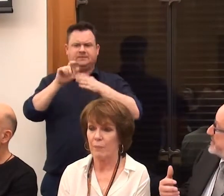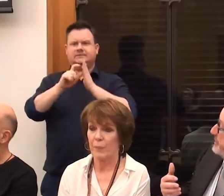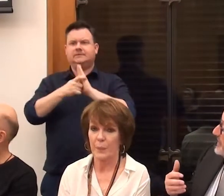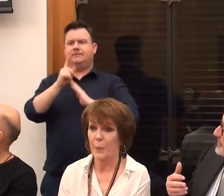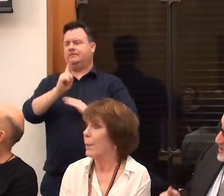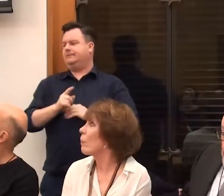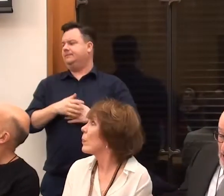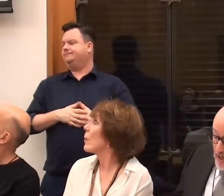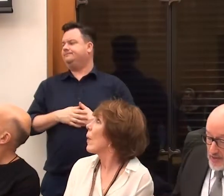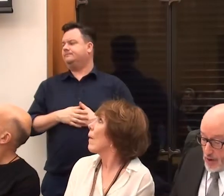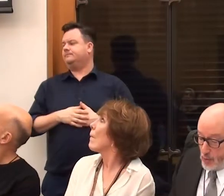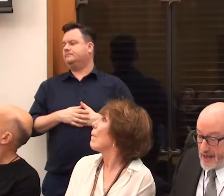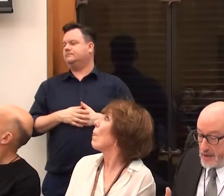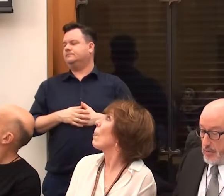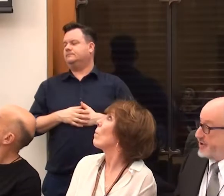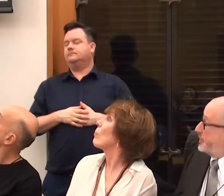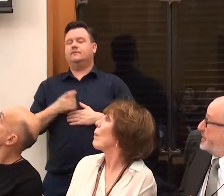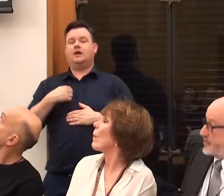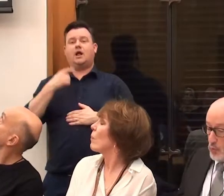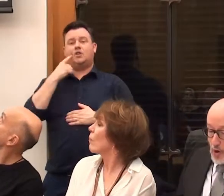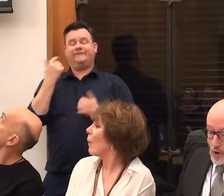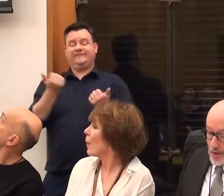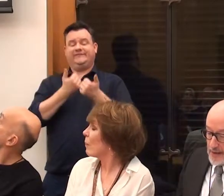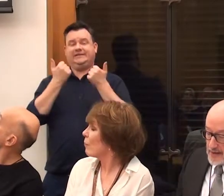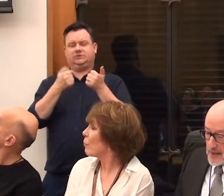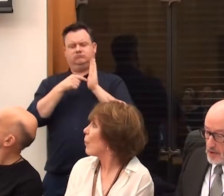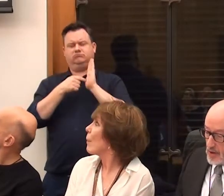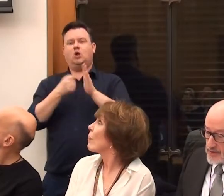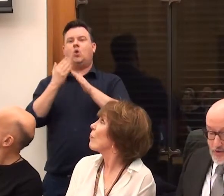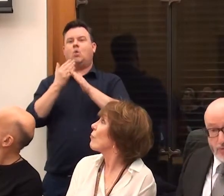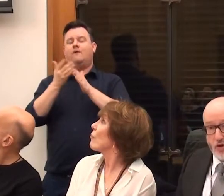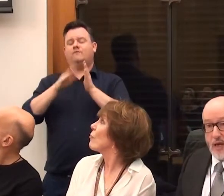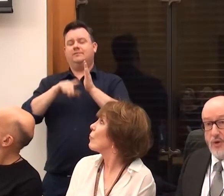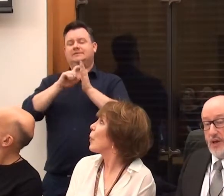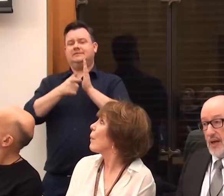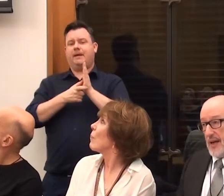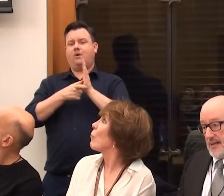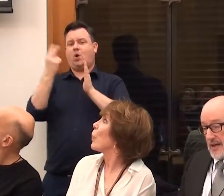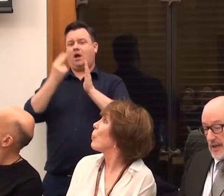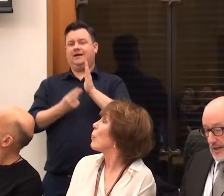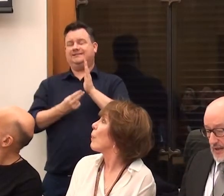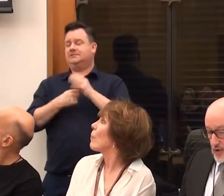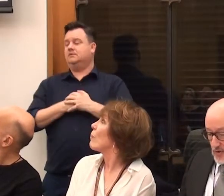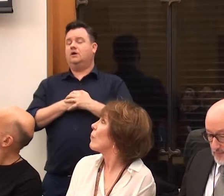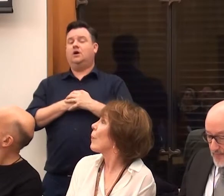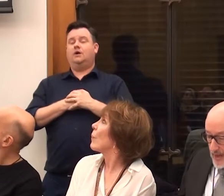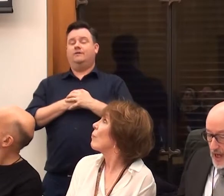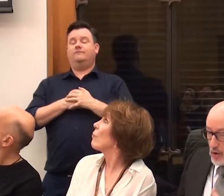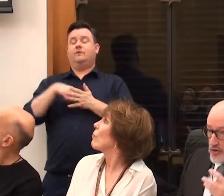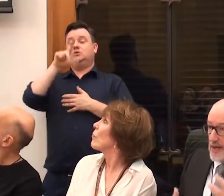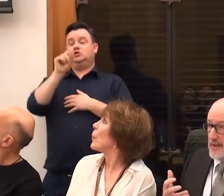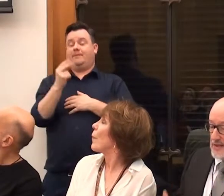thought, next slide please, Richard. I thought I would end by showing you some work by disabled artists from The Shape and Endaka collections,